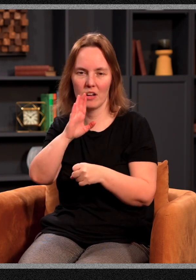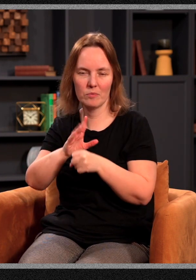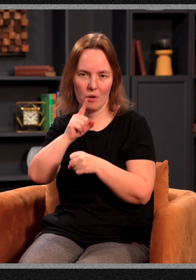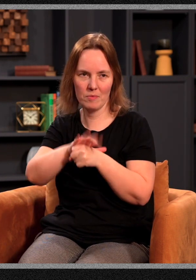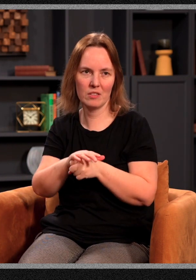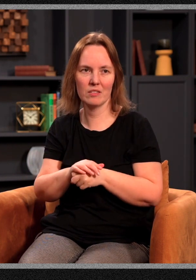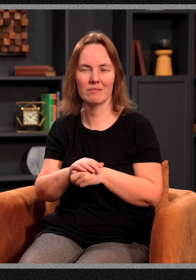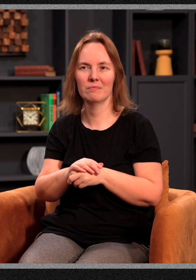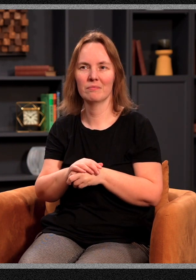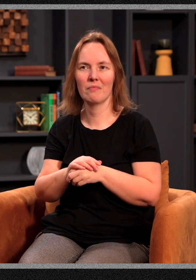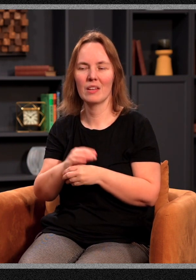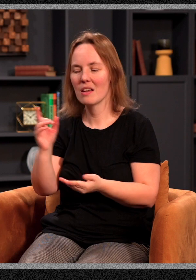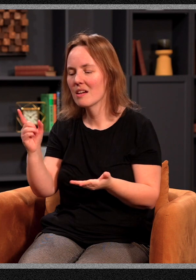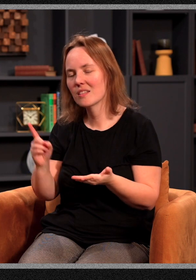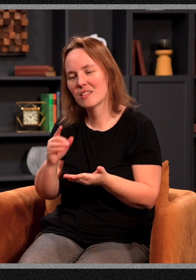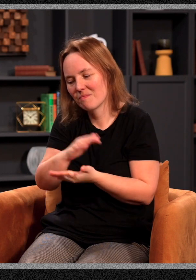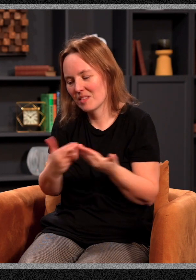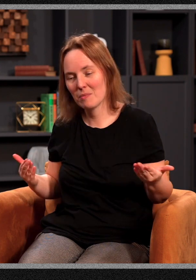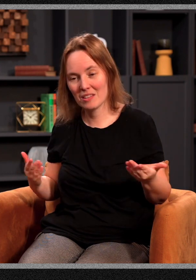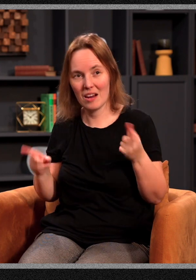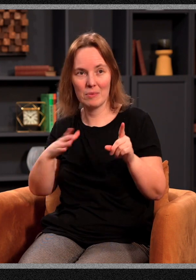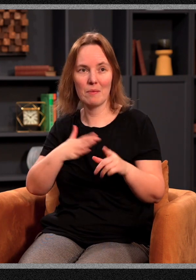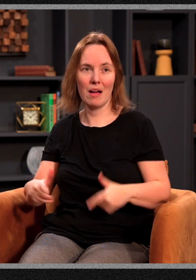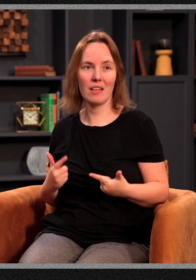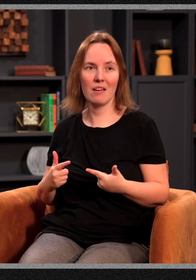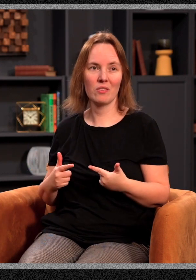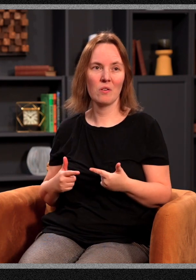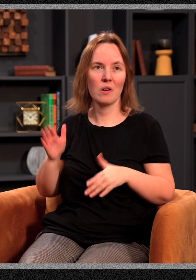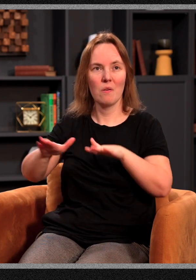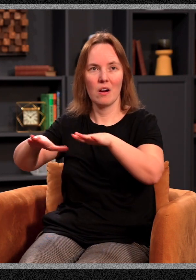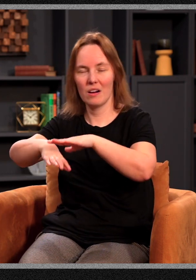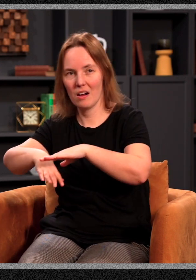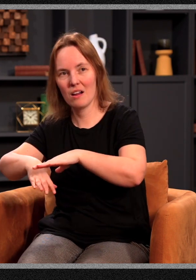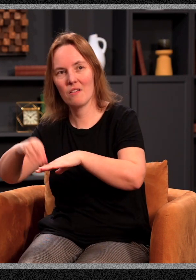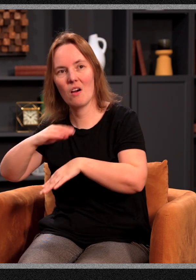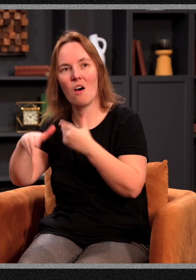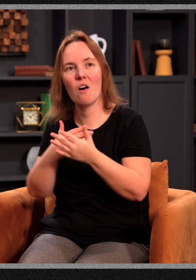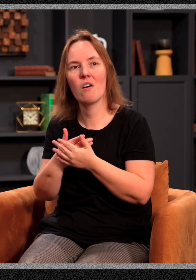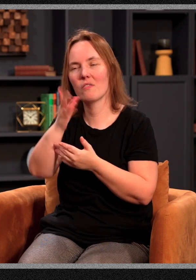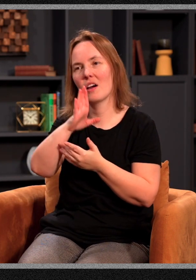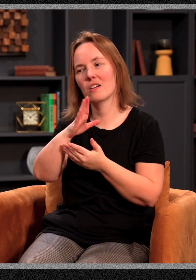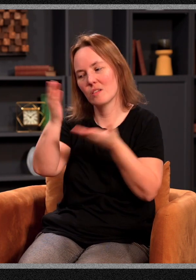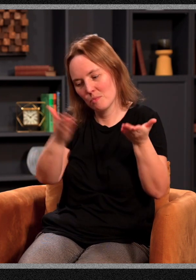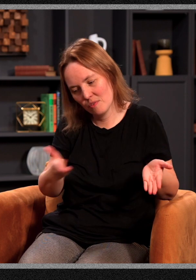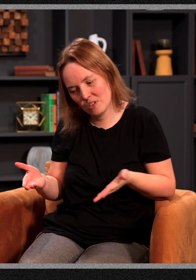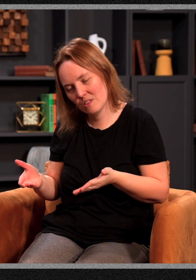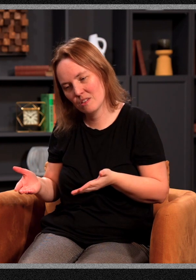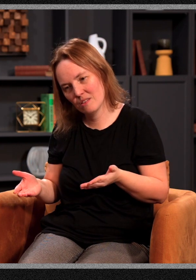God's promises. It's something that happens in my life when I actually walk out all of God's provisions. When I see,